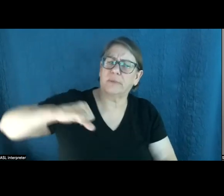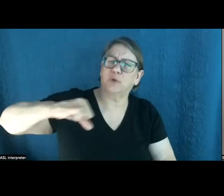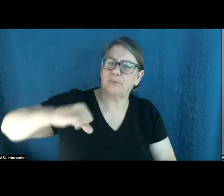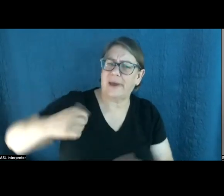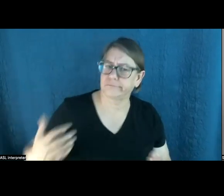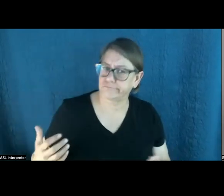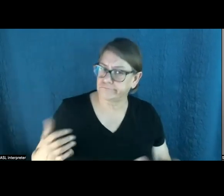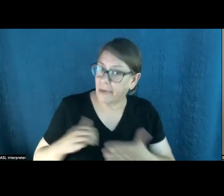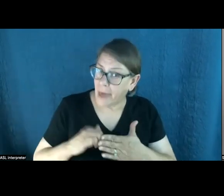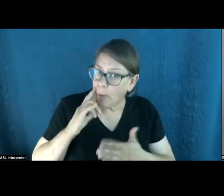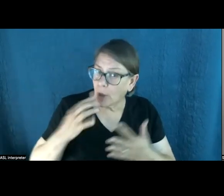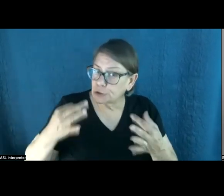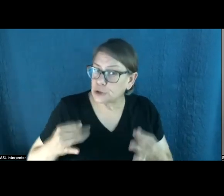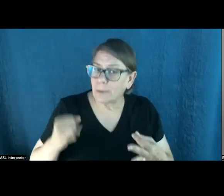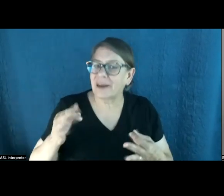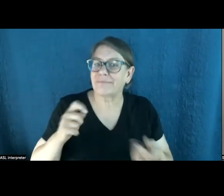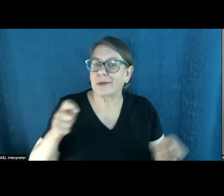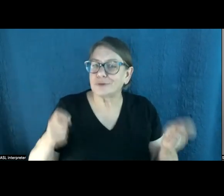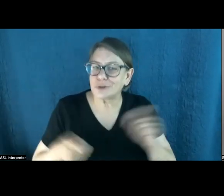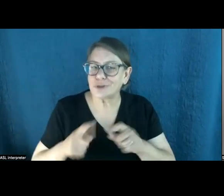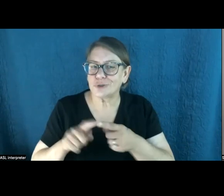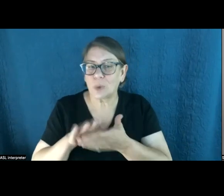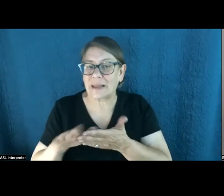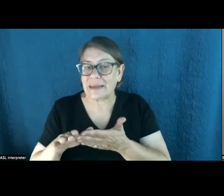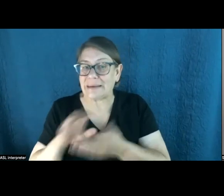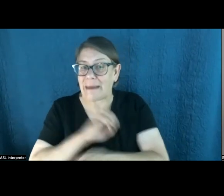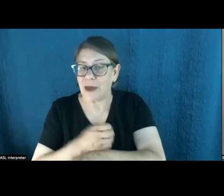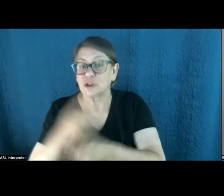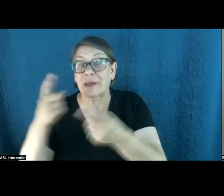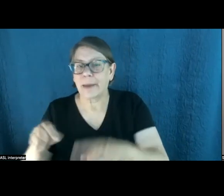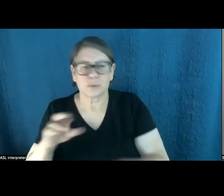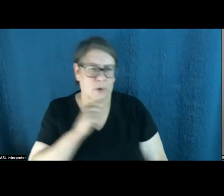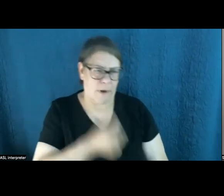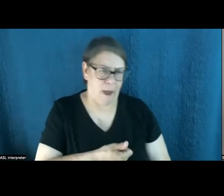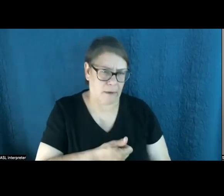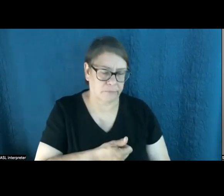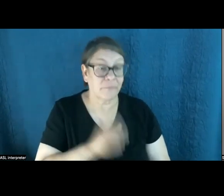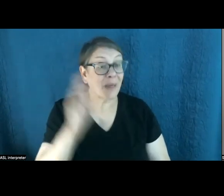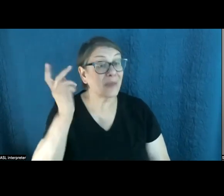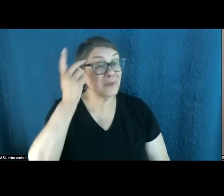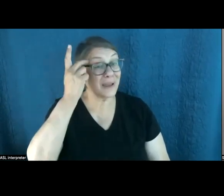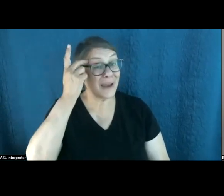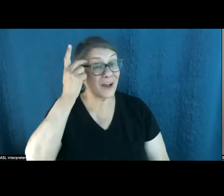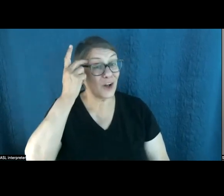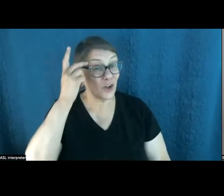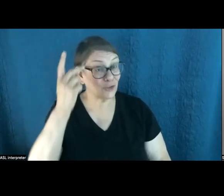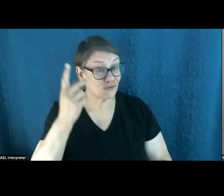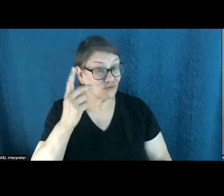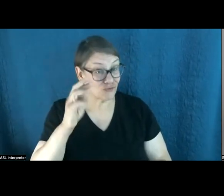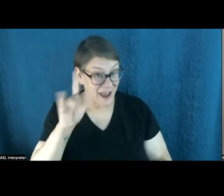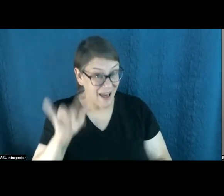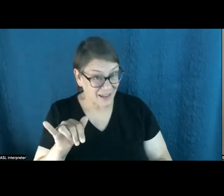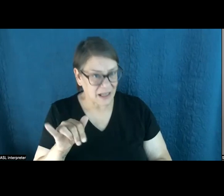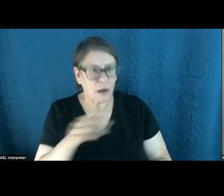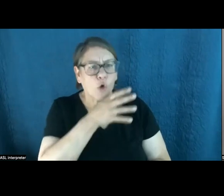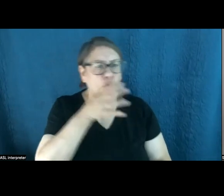is really going to determine whether this transition to clean energy happens or not, that the political reality, rural communities have a lot of power. Look